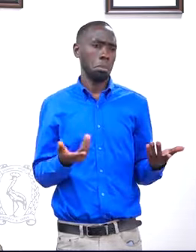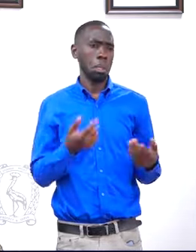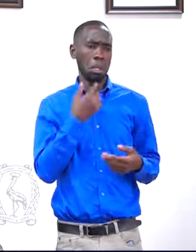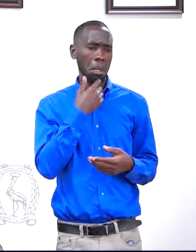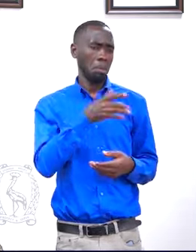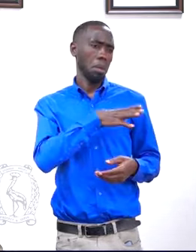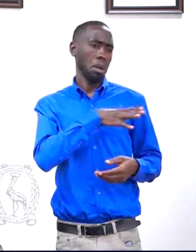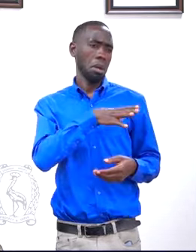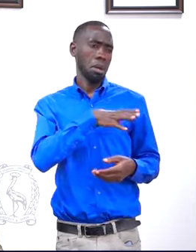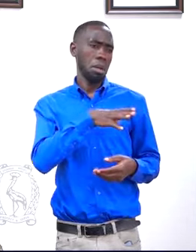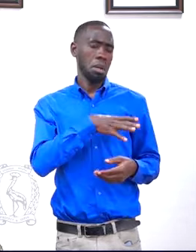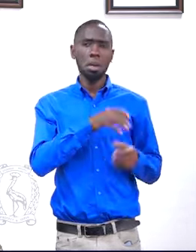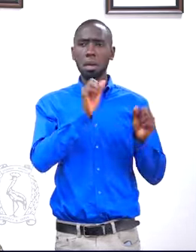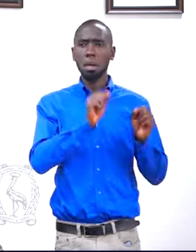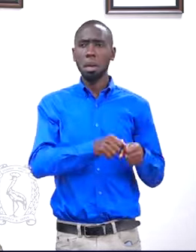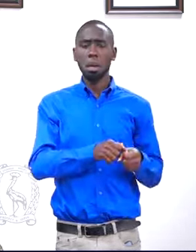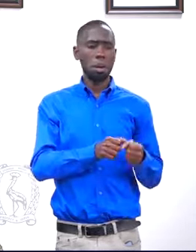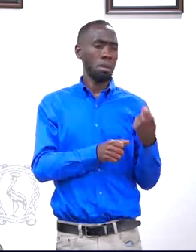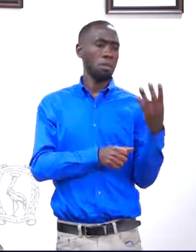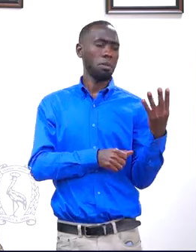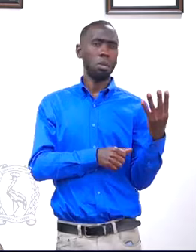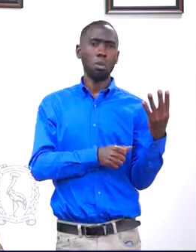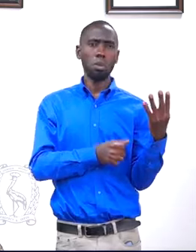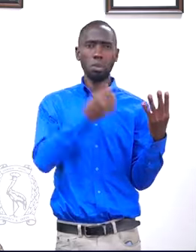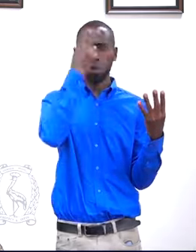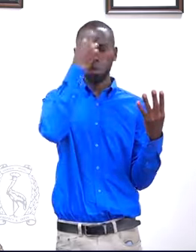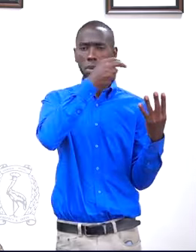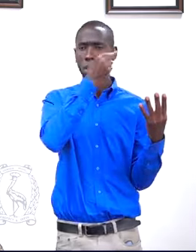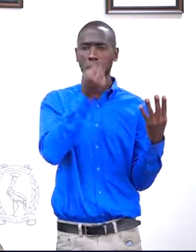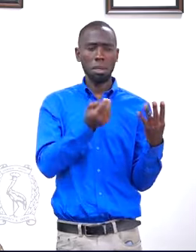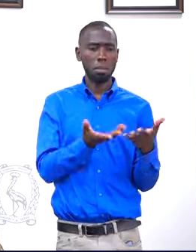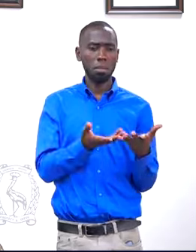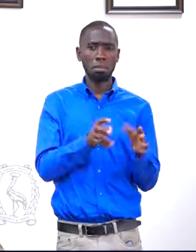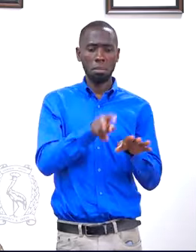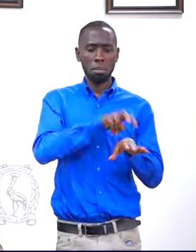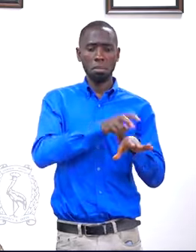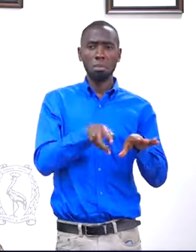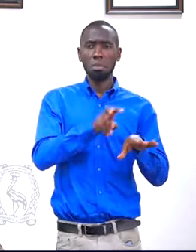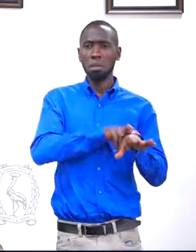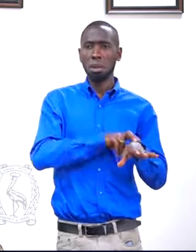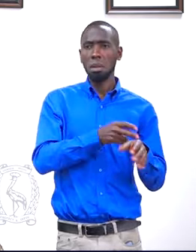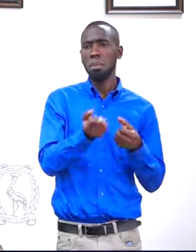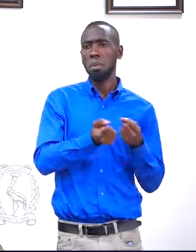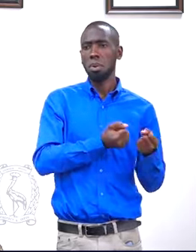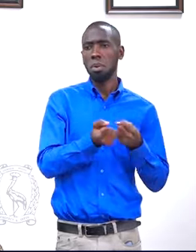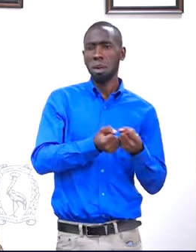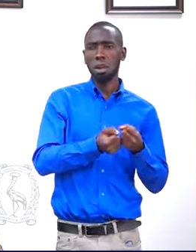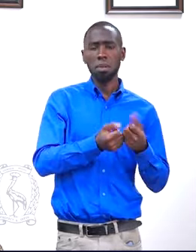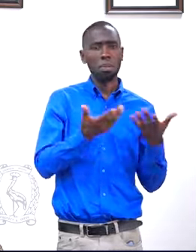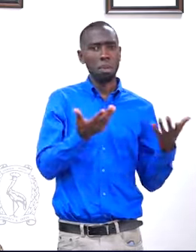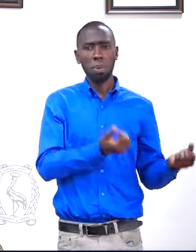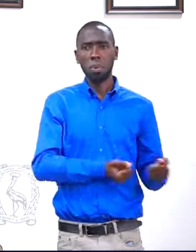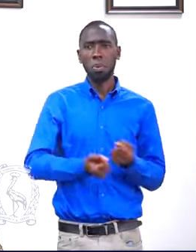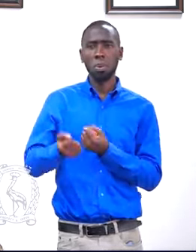a lift to the four students, which was okay because they felt comfortable with him.